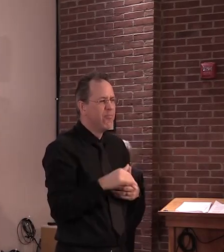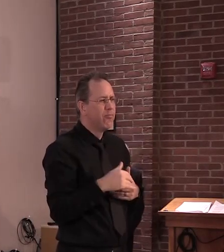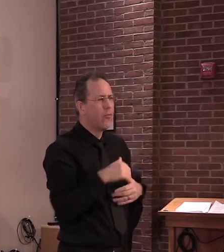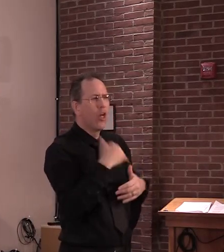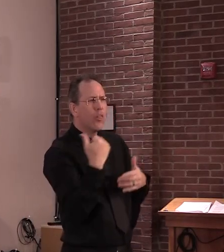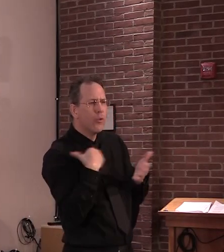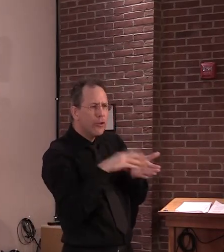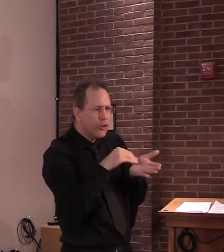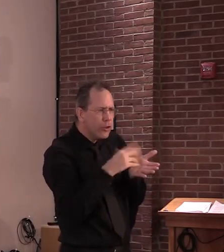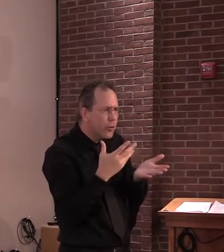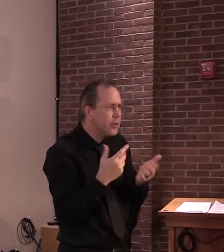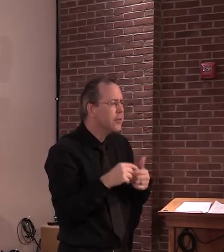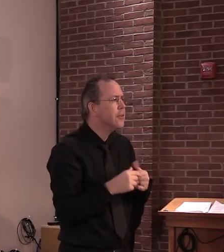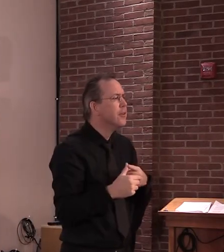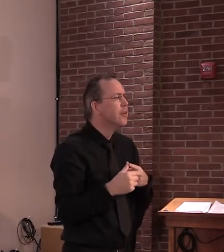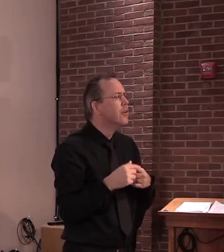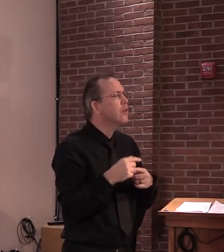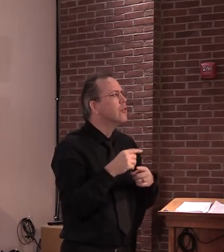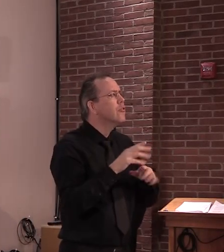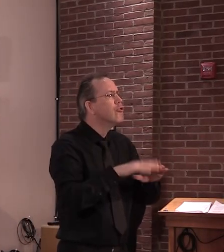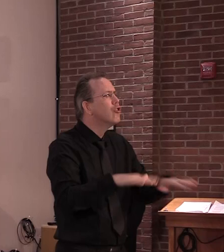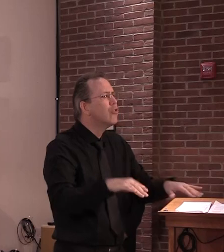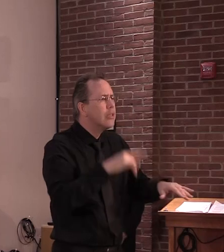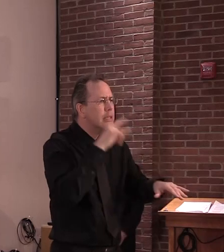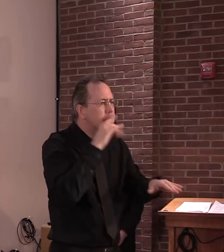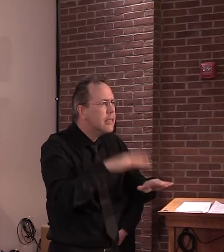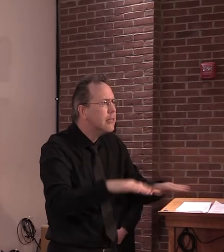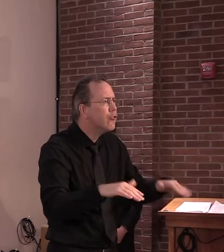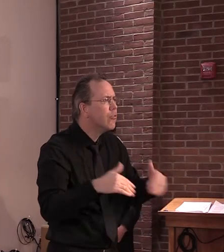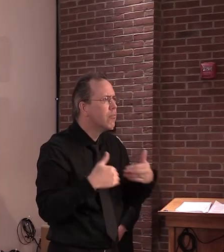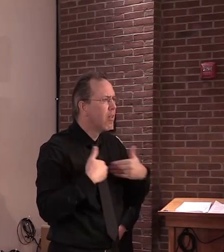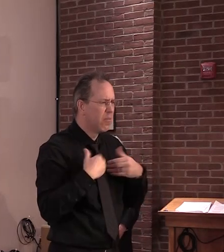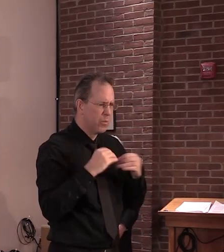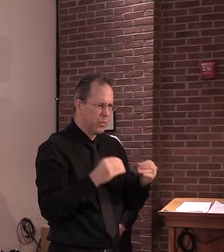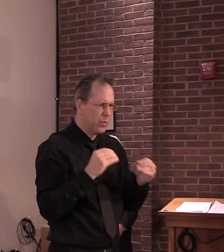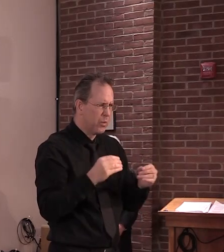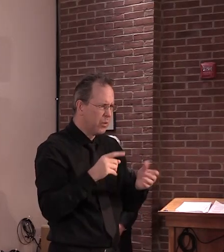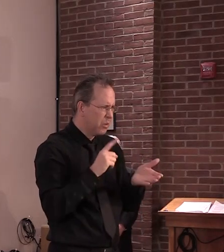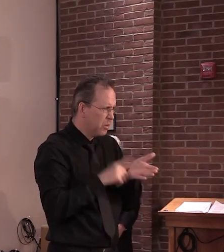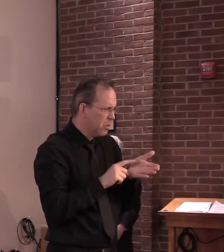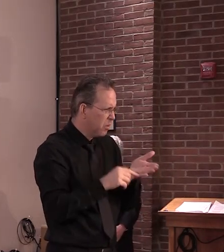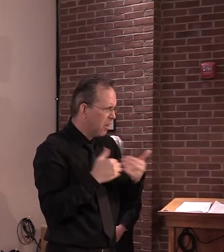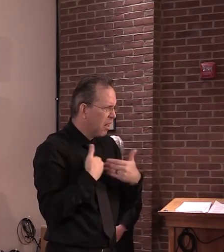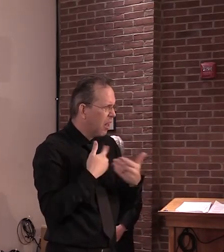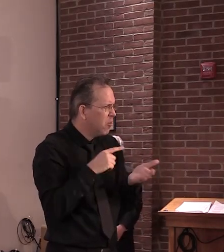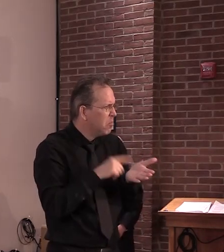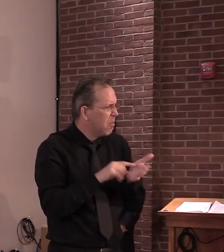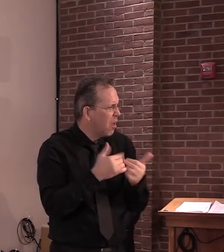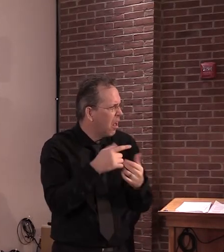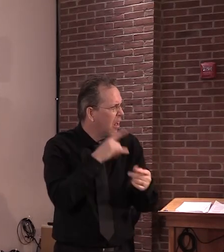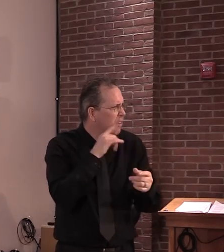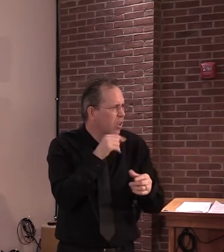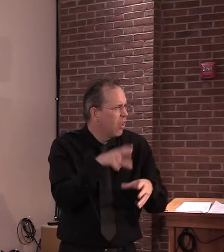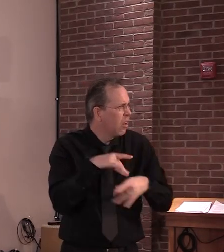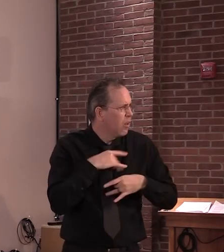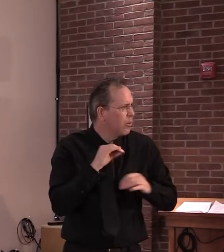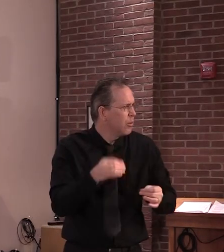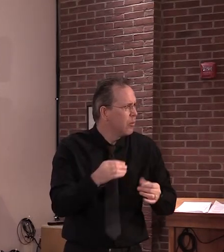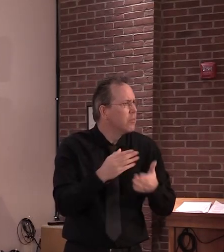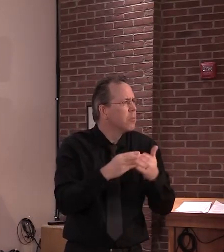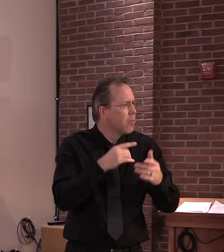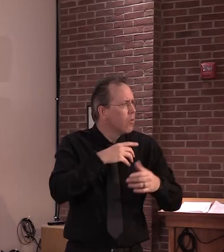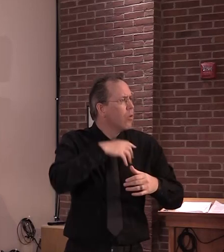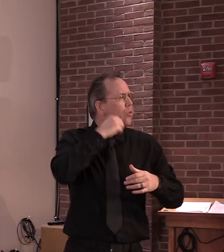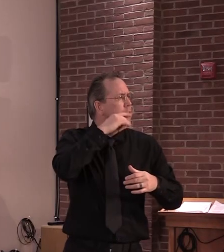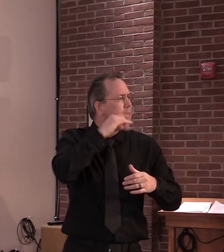of that for the adults? And our kids, very capable transmitters of virus, even if they don't appear to be